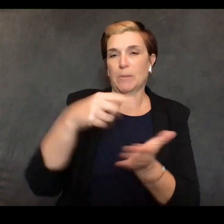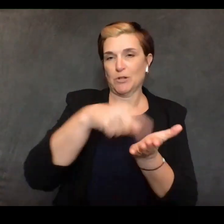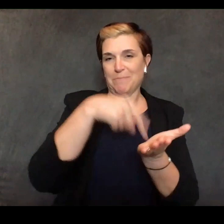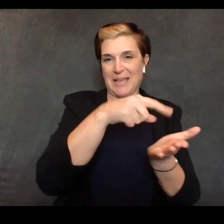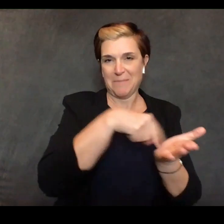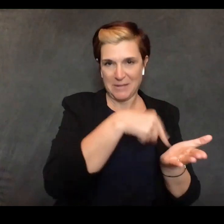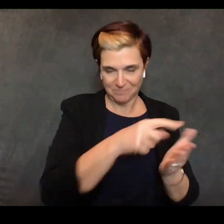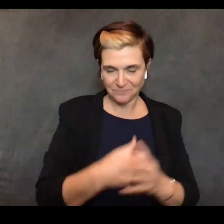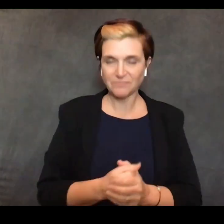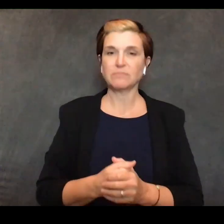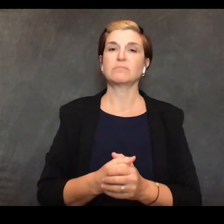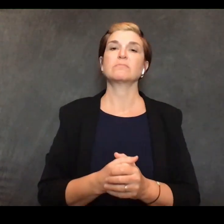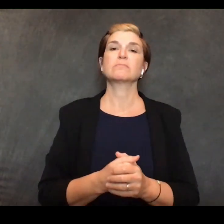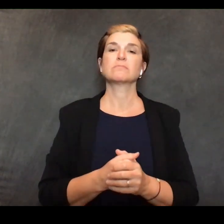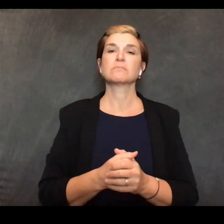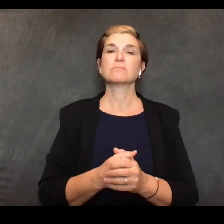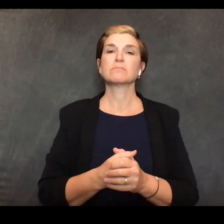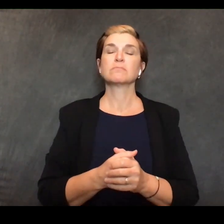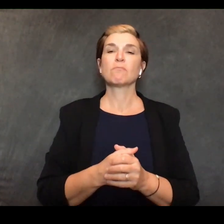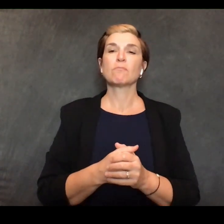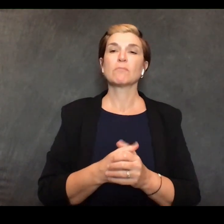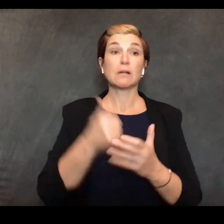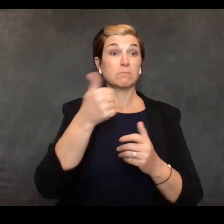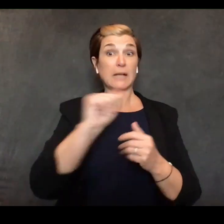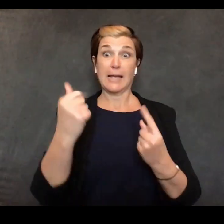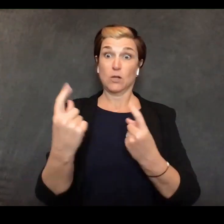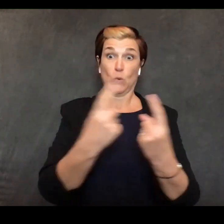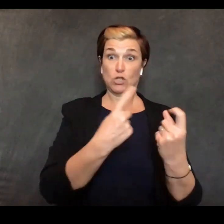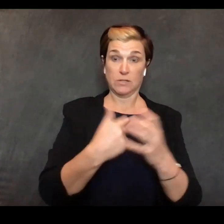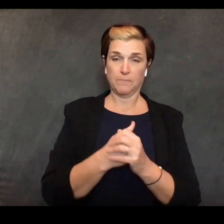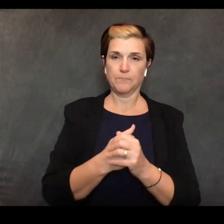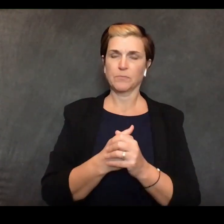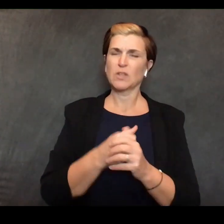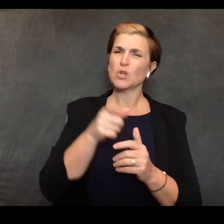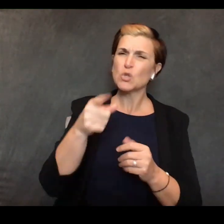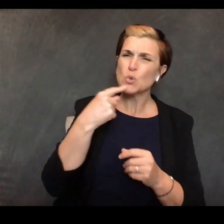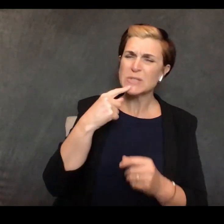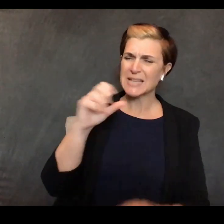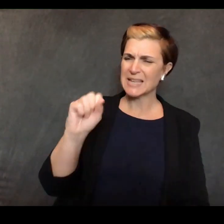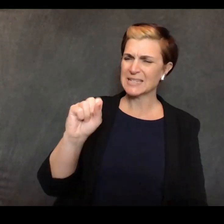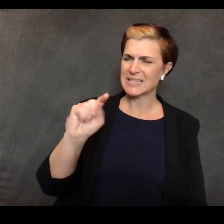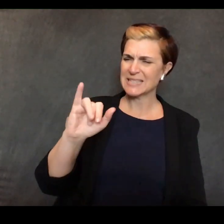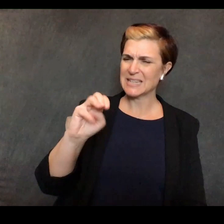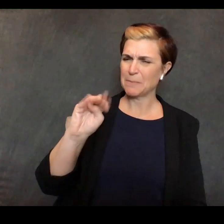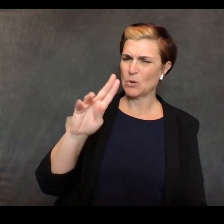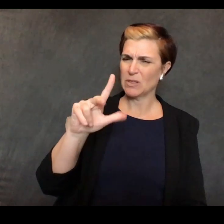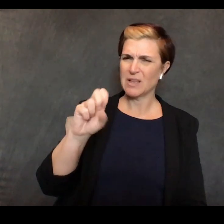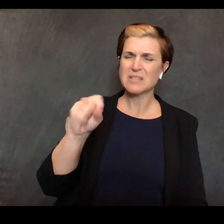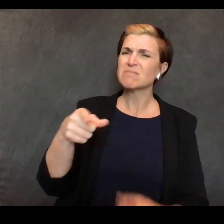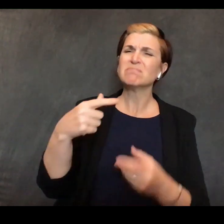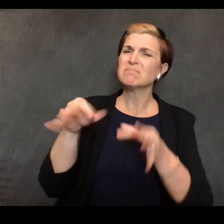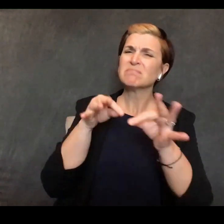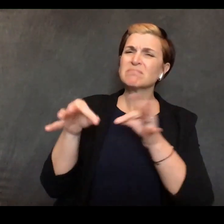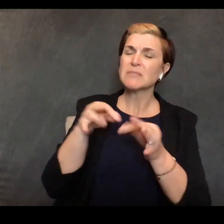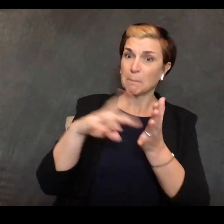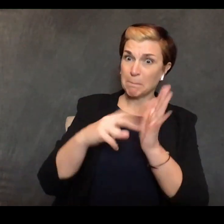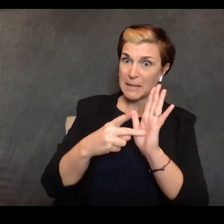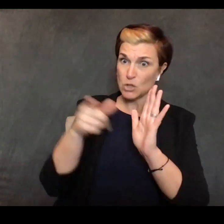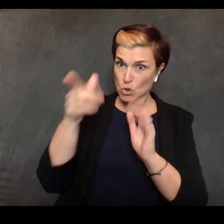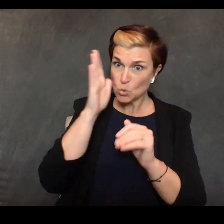secretary of the treasurer would you say a stimulus package for american workers do you mean direct payments to americans or are you talking about a payroll tax holiday